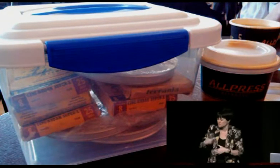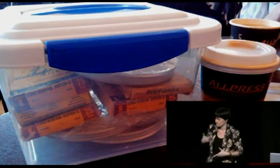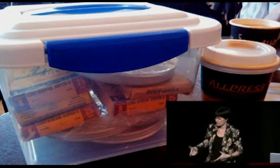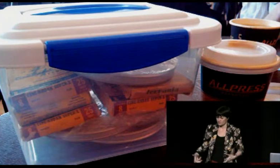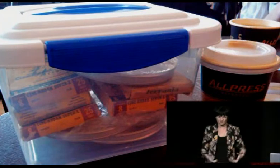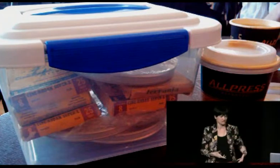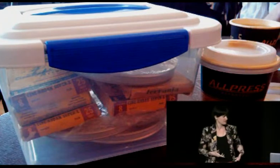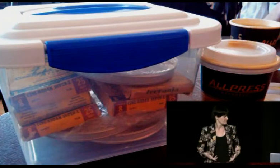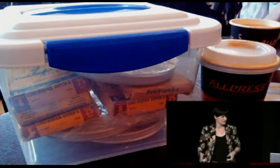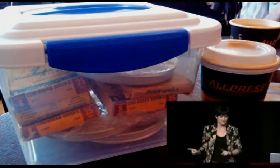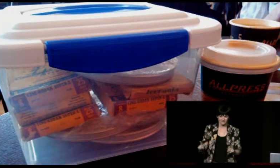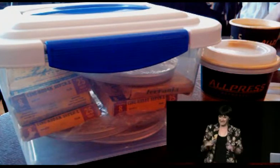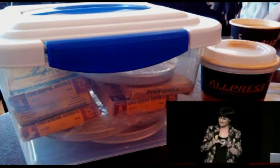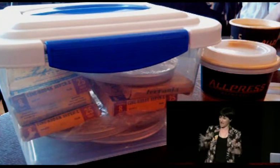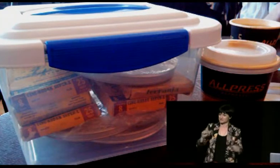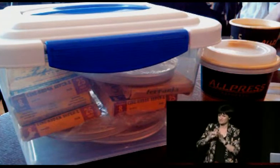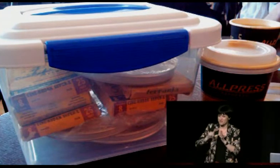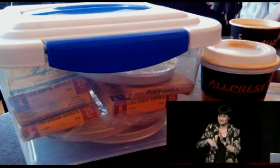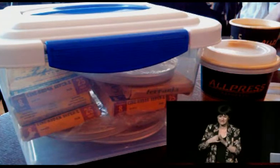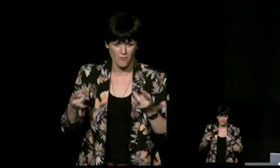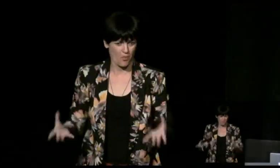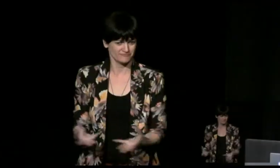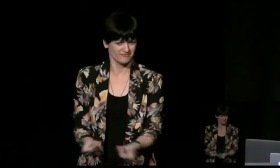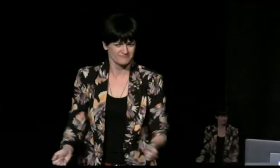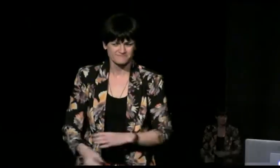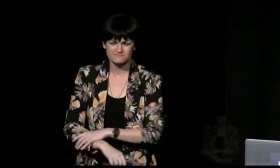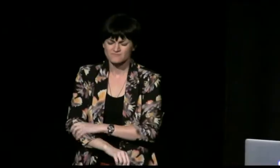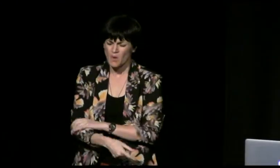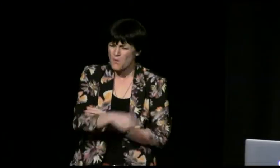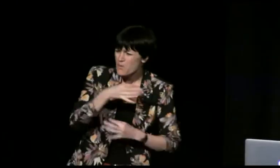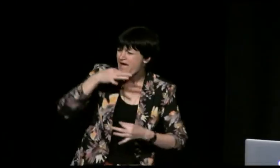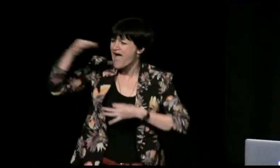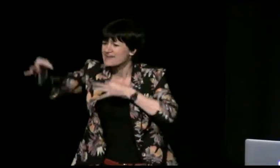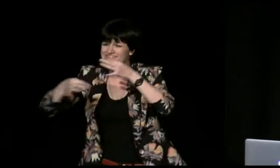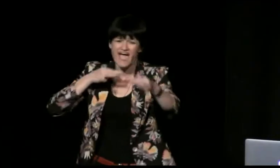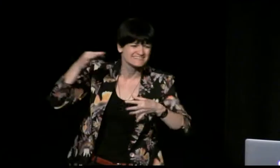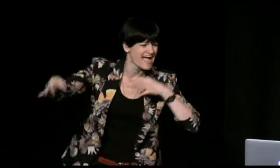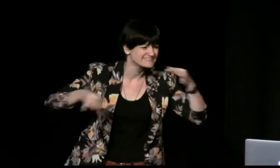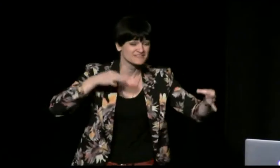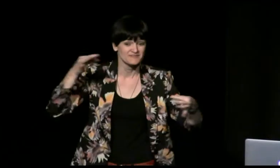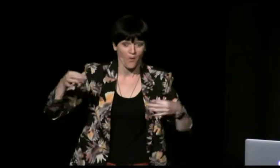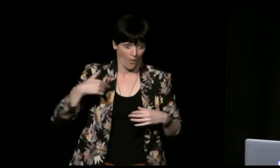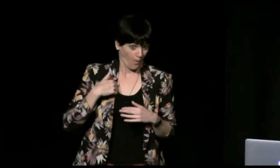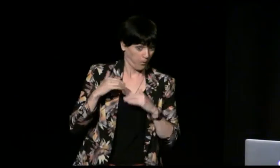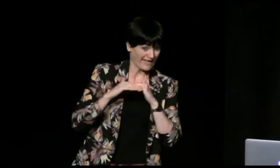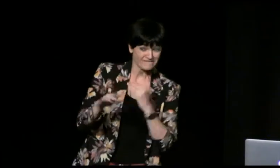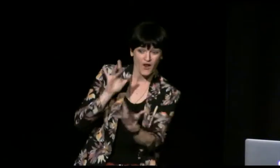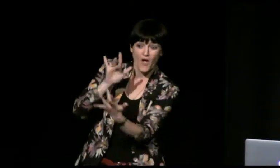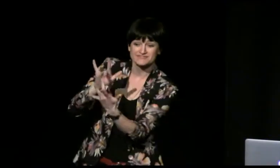would send them, you know, to different places around New Zealand and Australia and the answer was always the same, that they couldn't be retrieved.